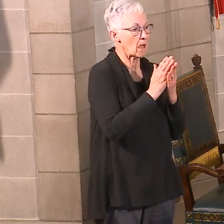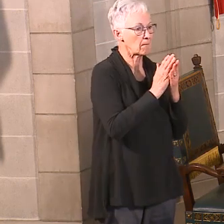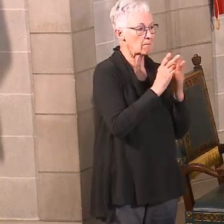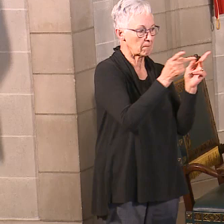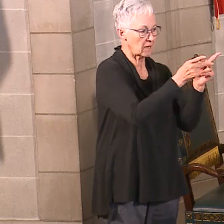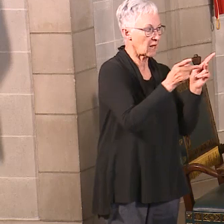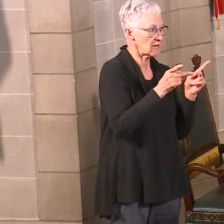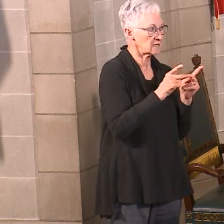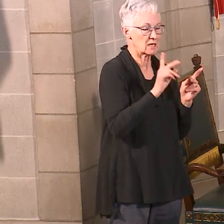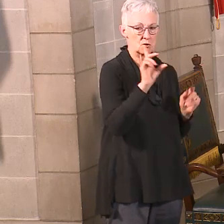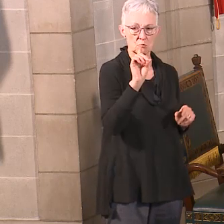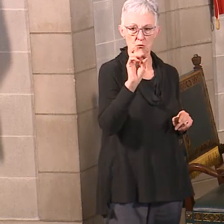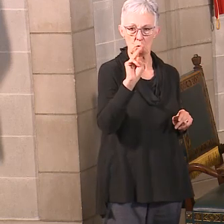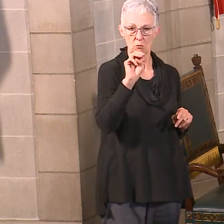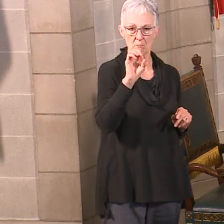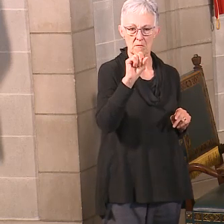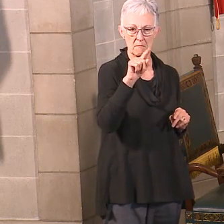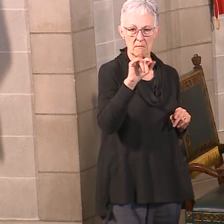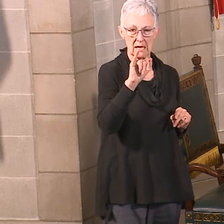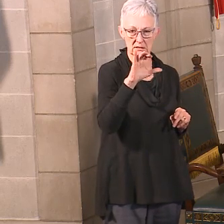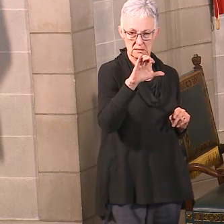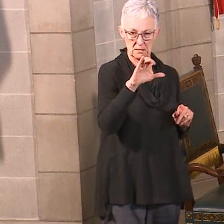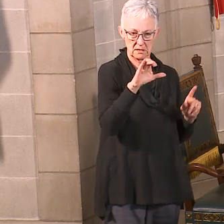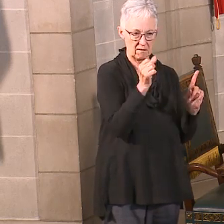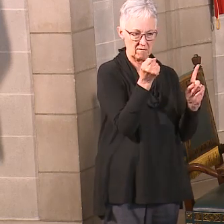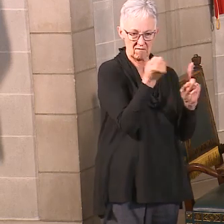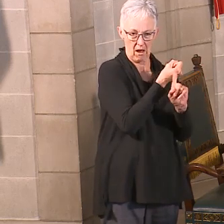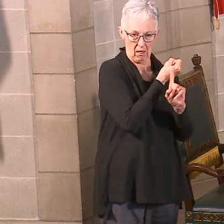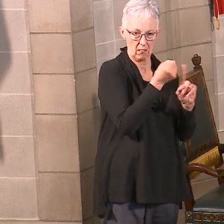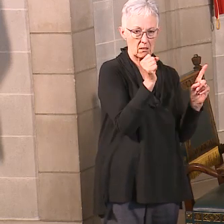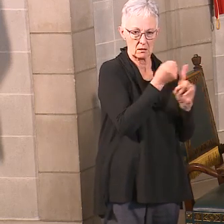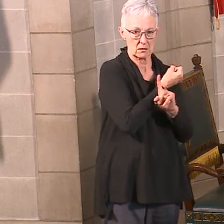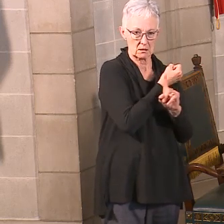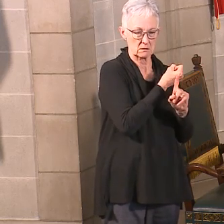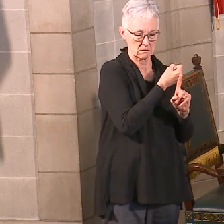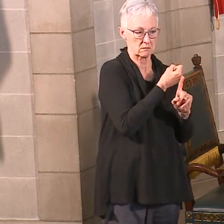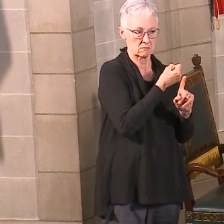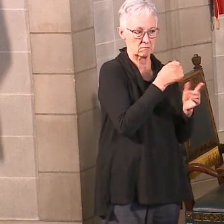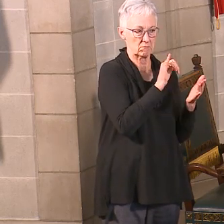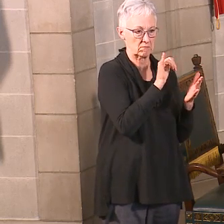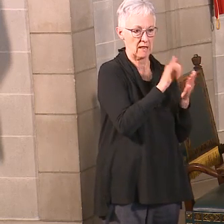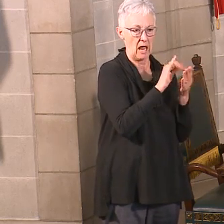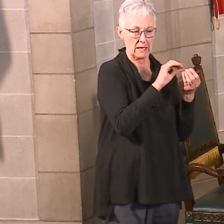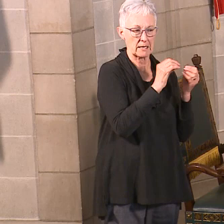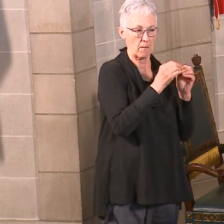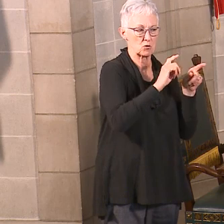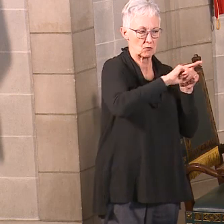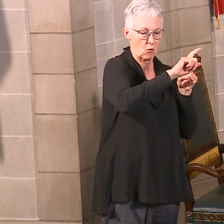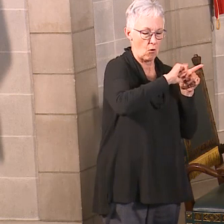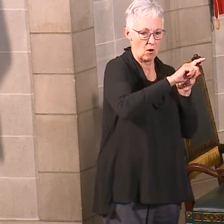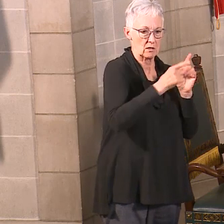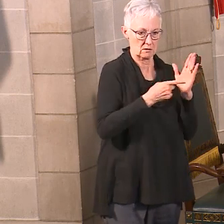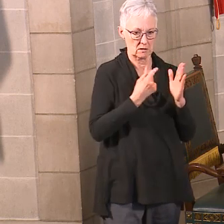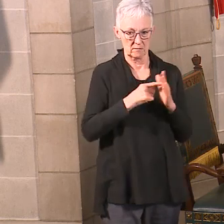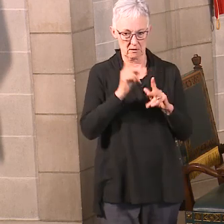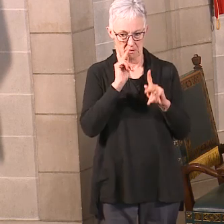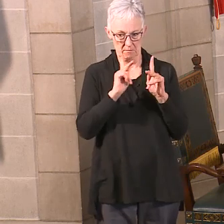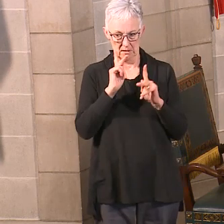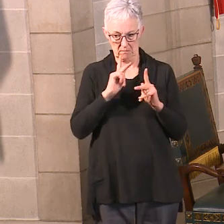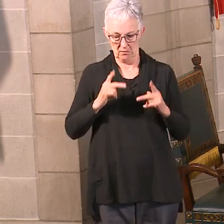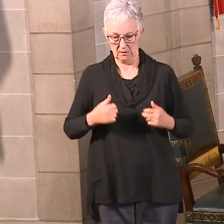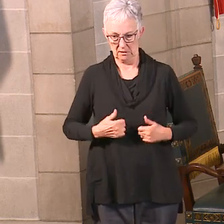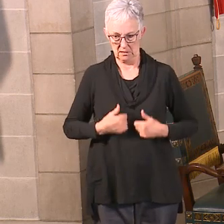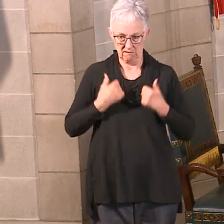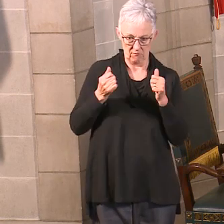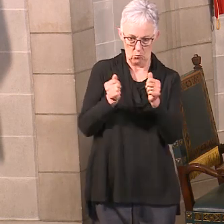violence hotlines. Some are picking up, some not. I know there was concerns having people confined together that they wouldn't be able to